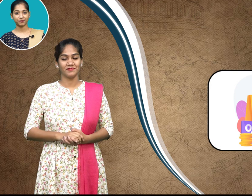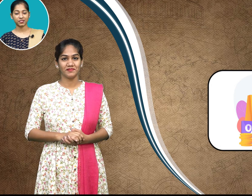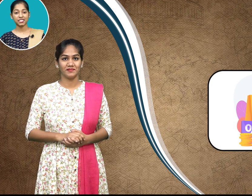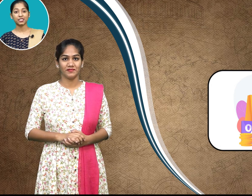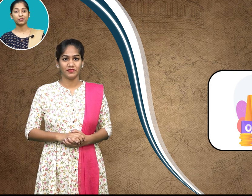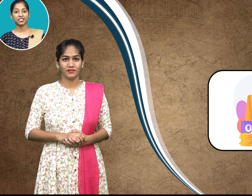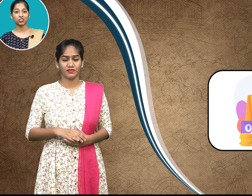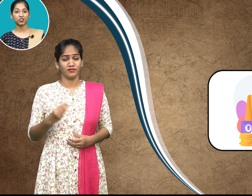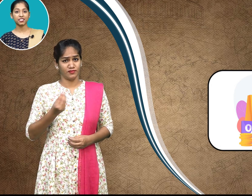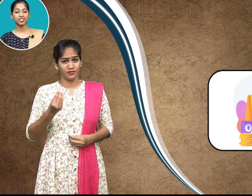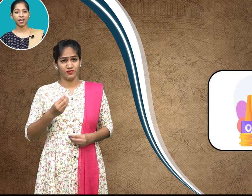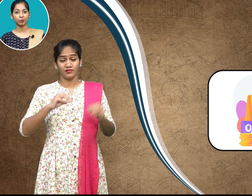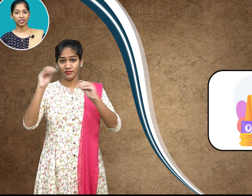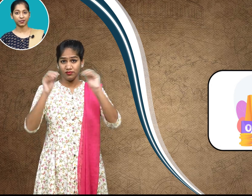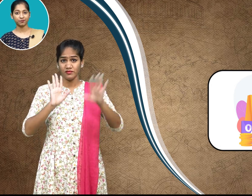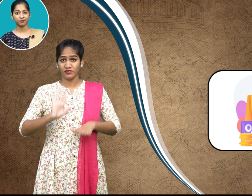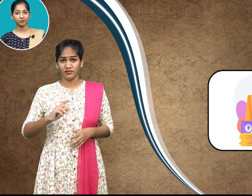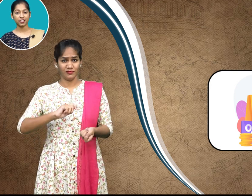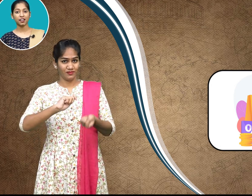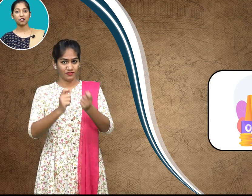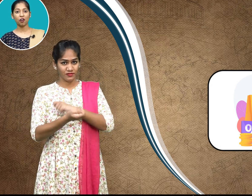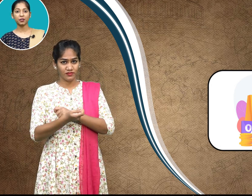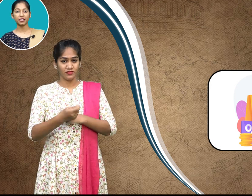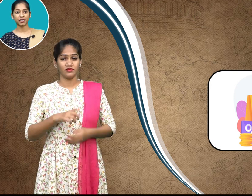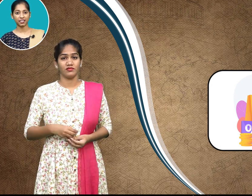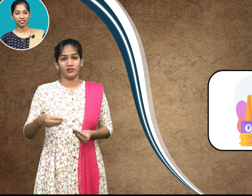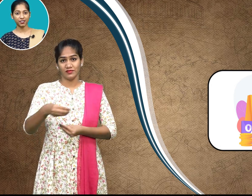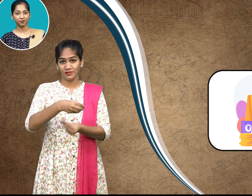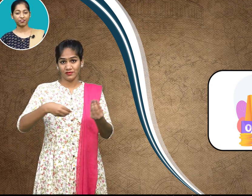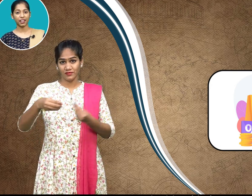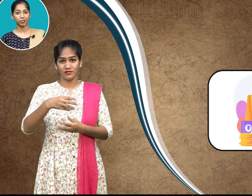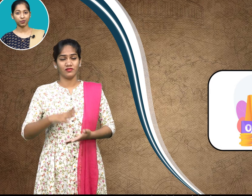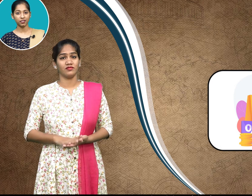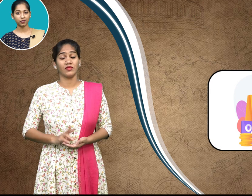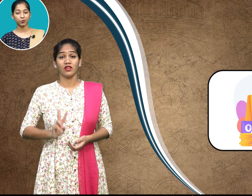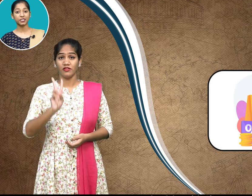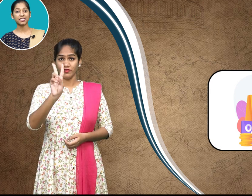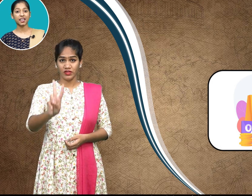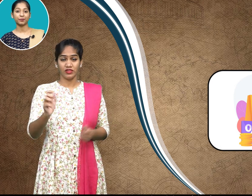some resources can become economically valuable with time